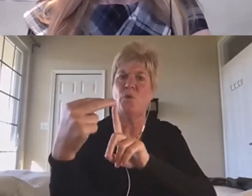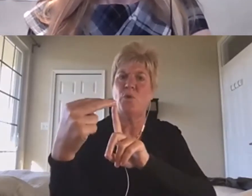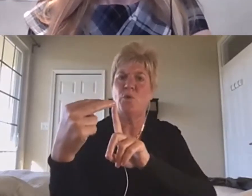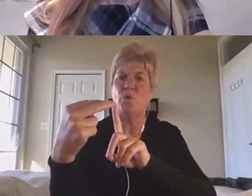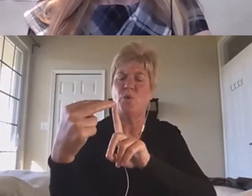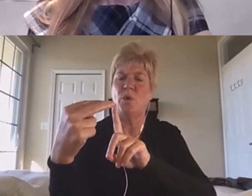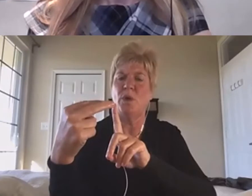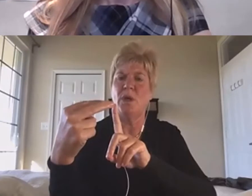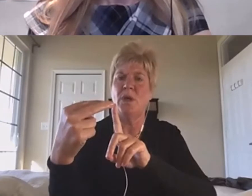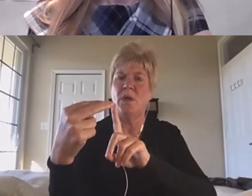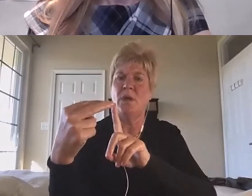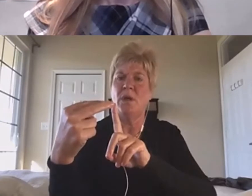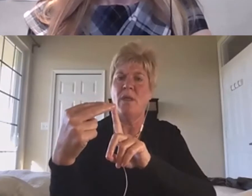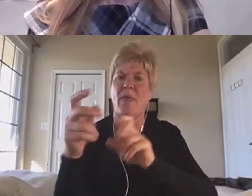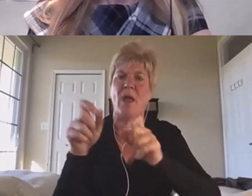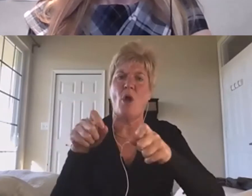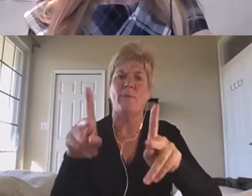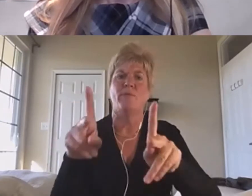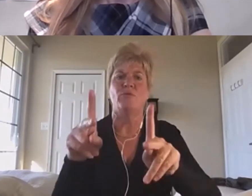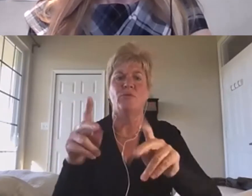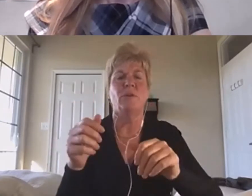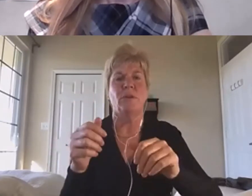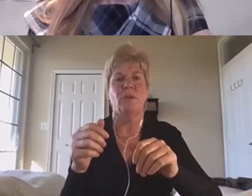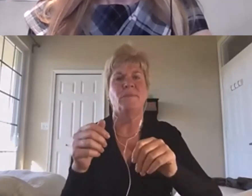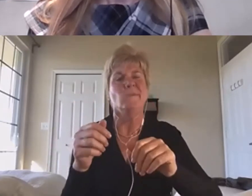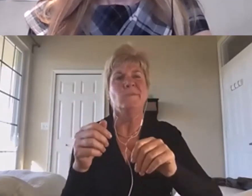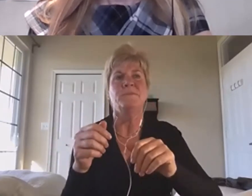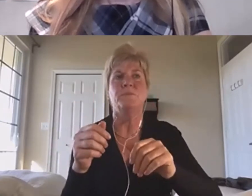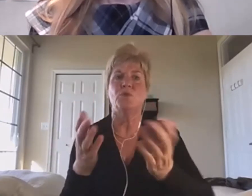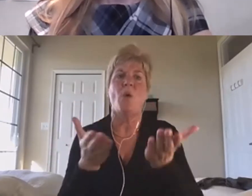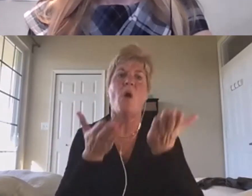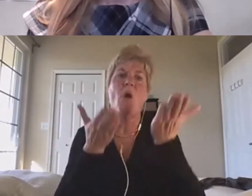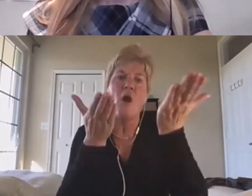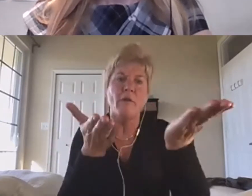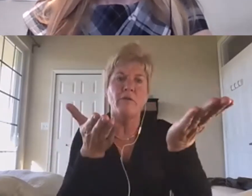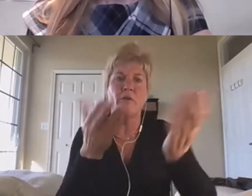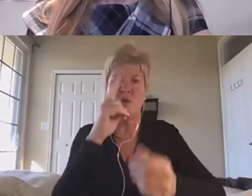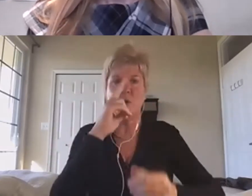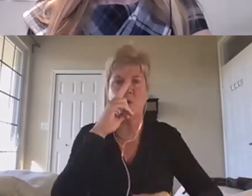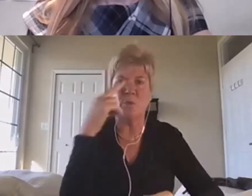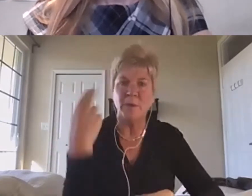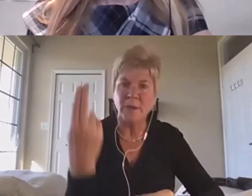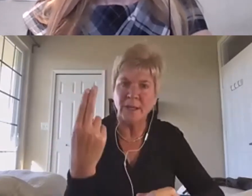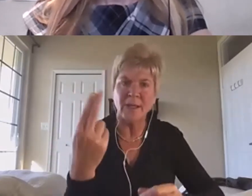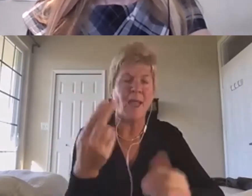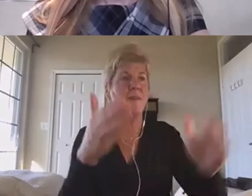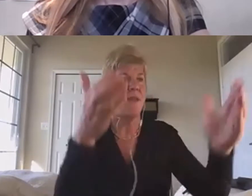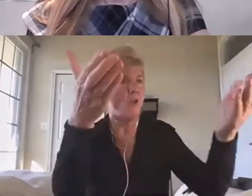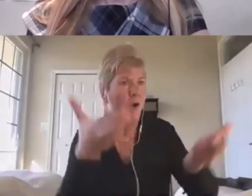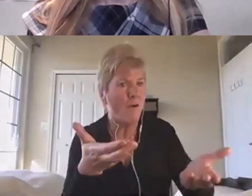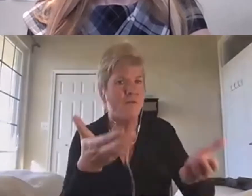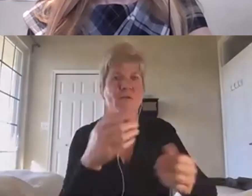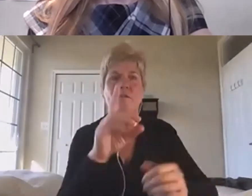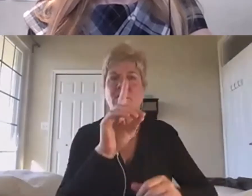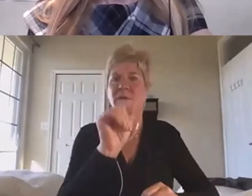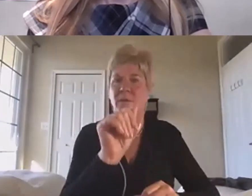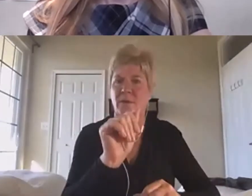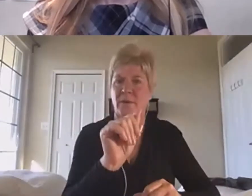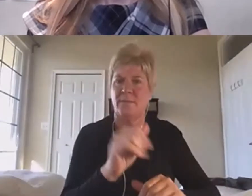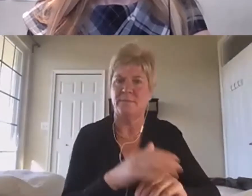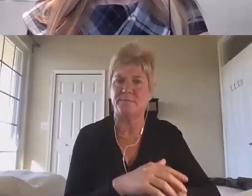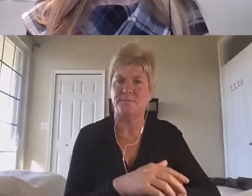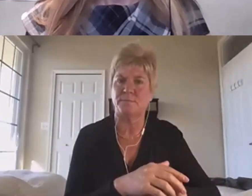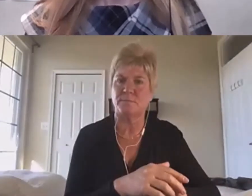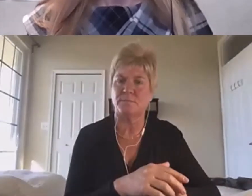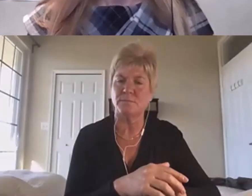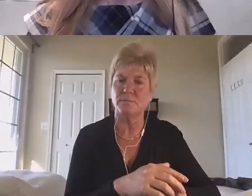make your support offering unique to people with disabilities? We were giving a